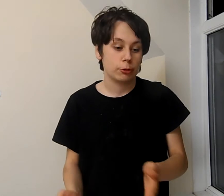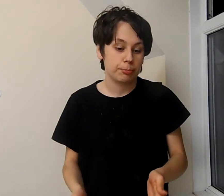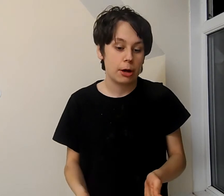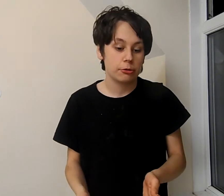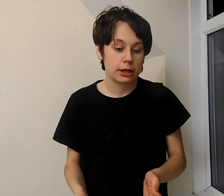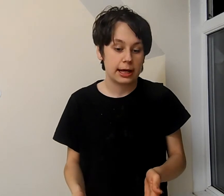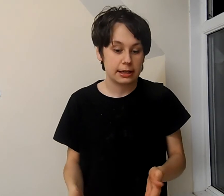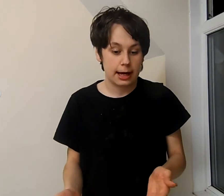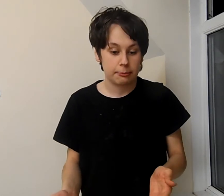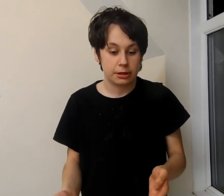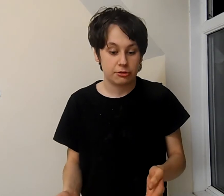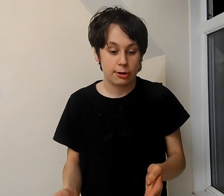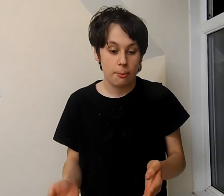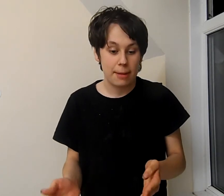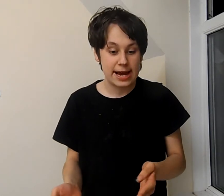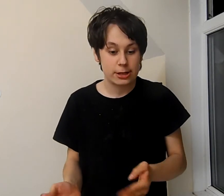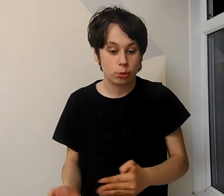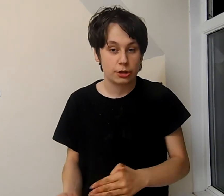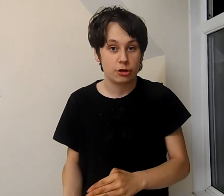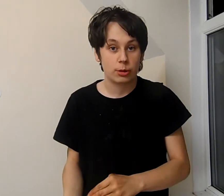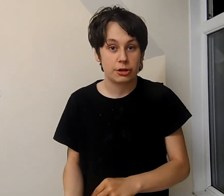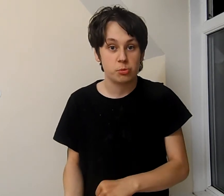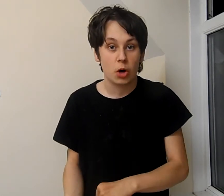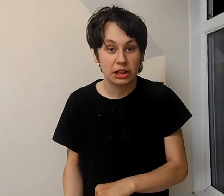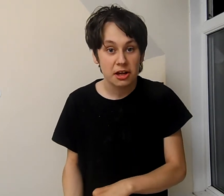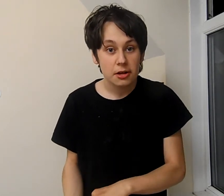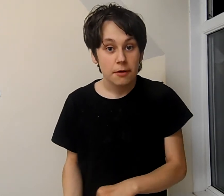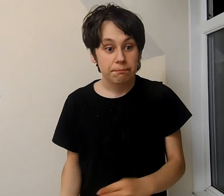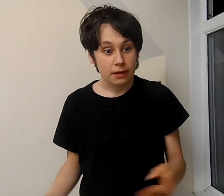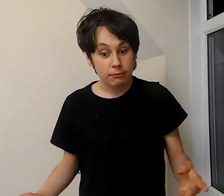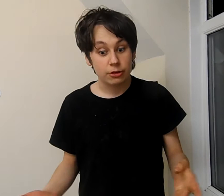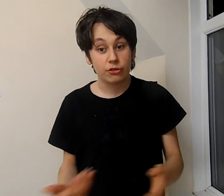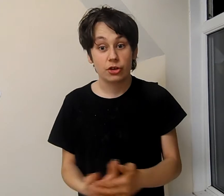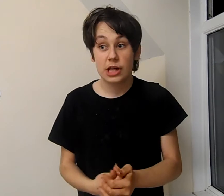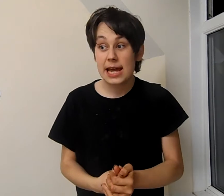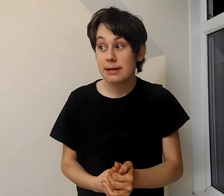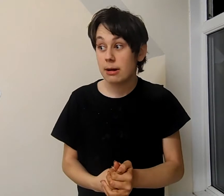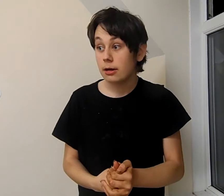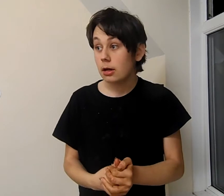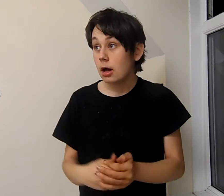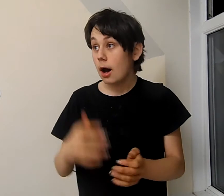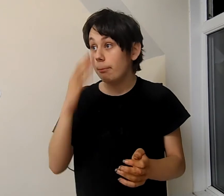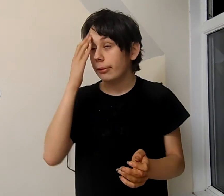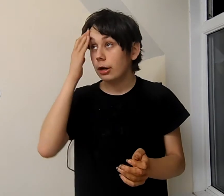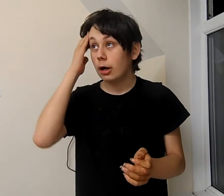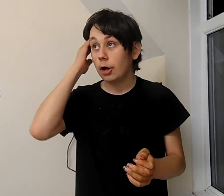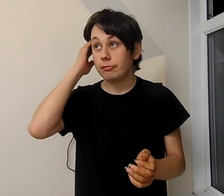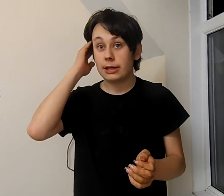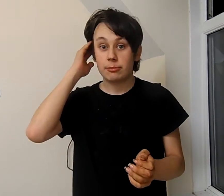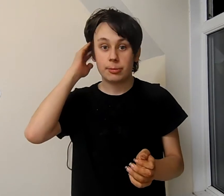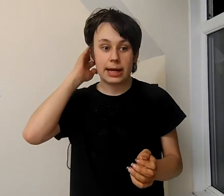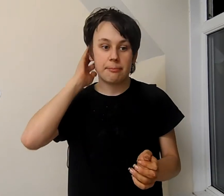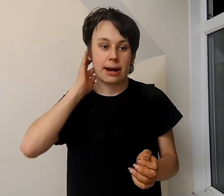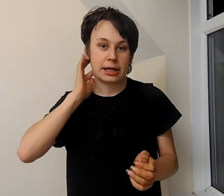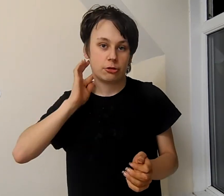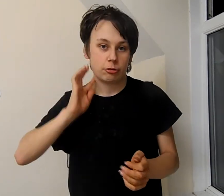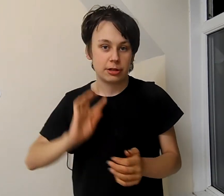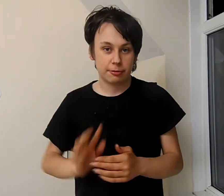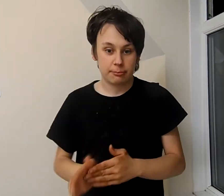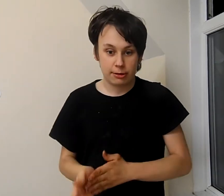postponed and ain't happening until may 2021 which is a shame but hopefully we'll be getting back into creek freak